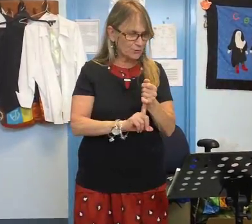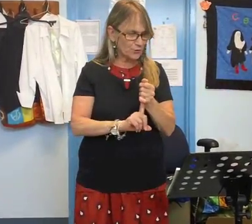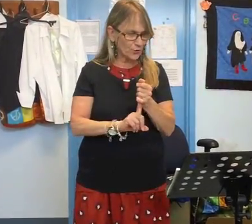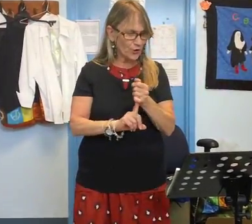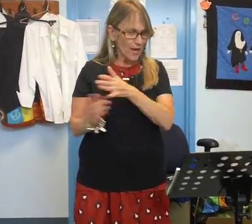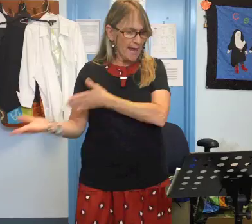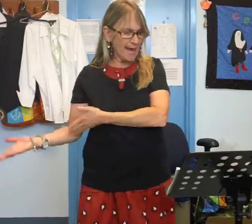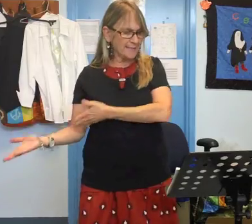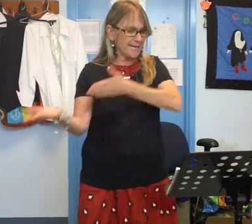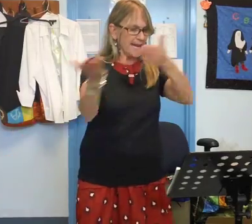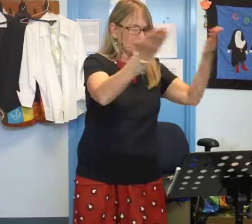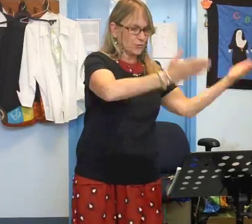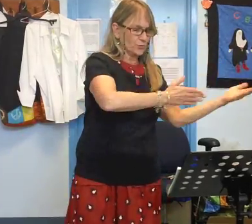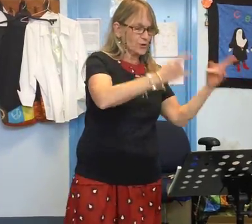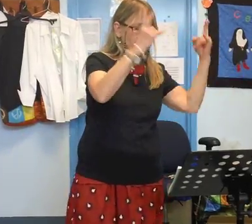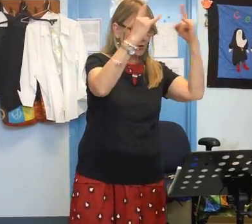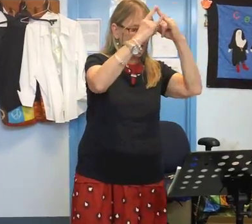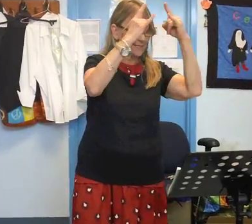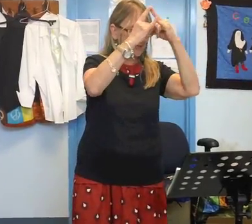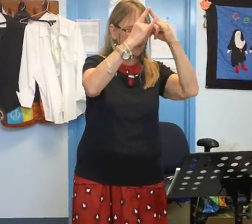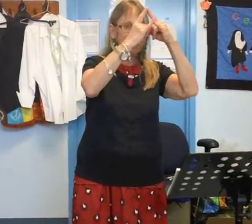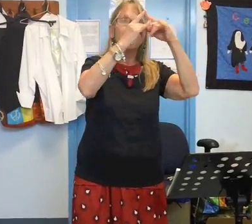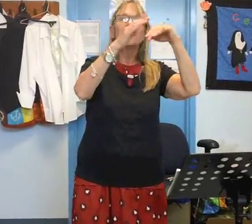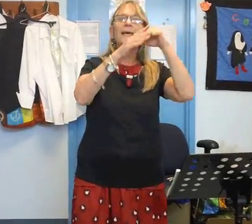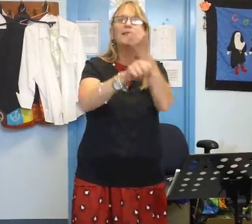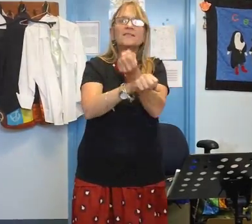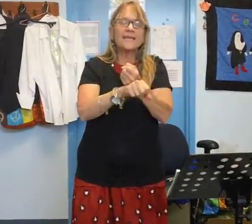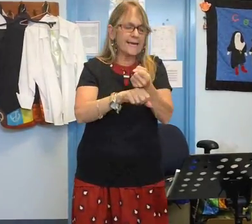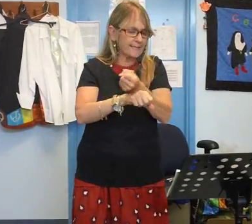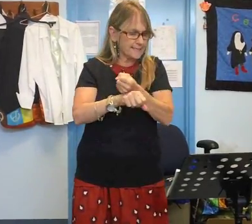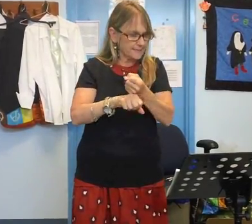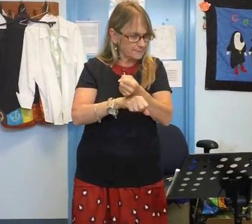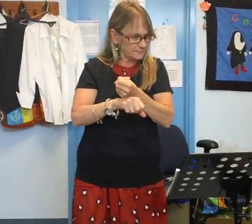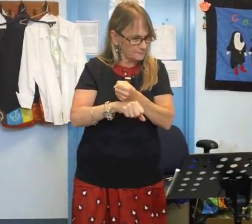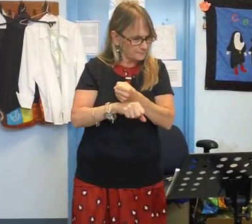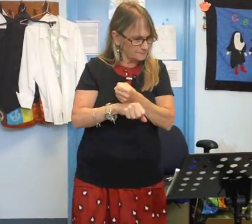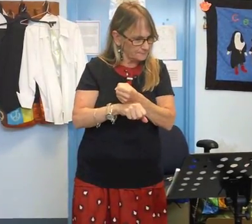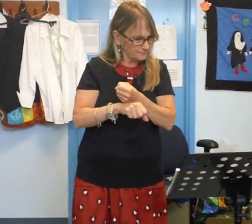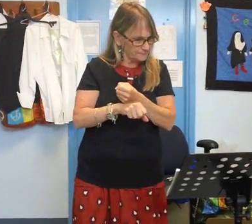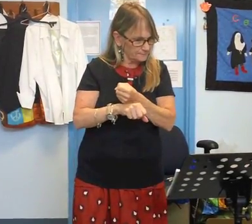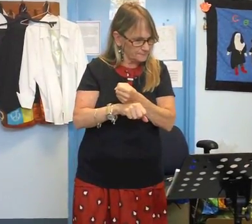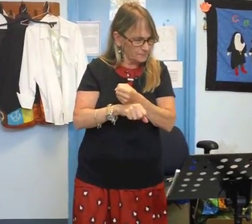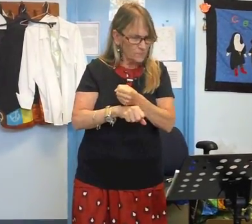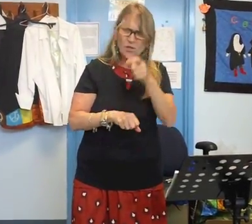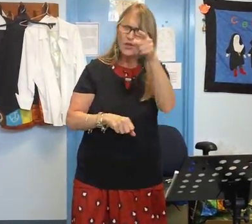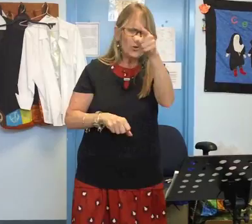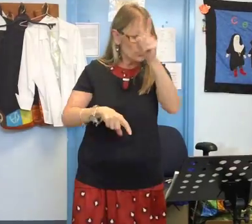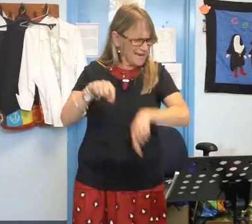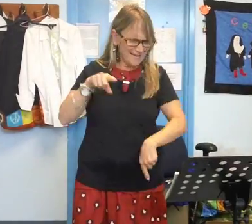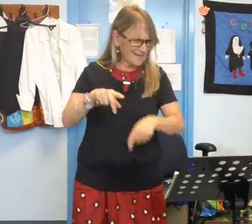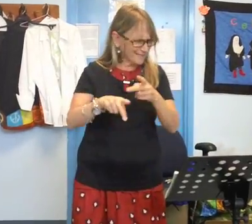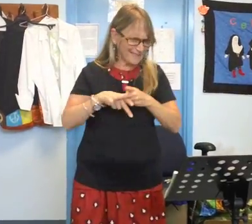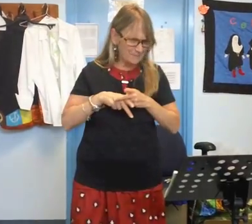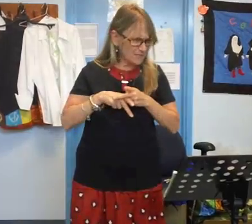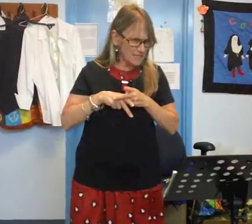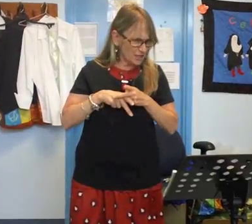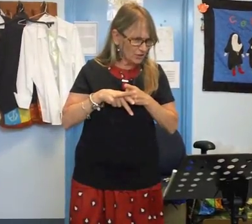her and takes her to his oasis in the sand you cannot keep me here